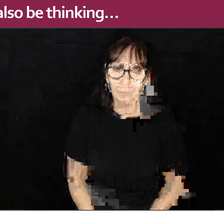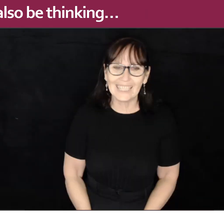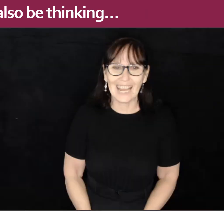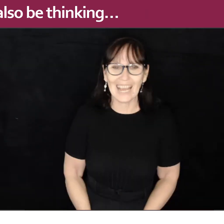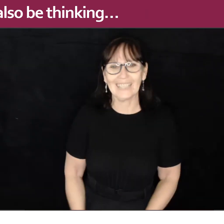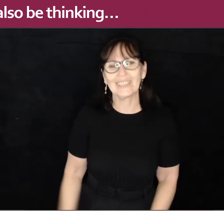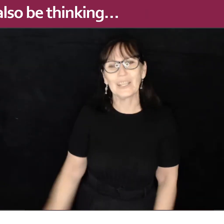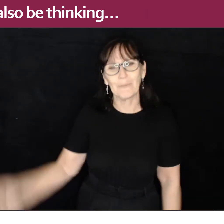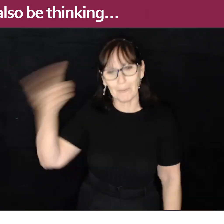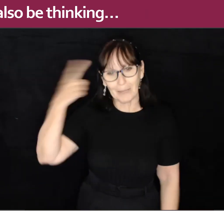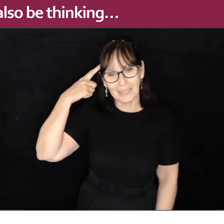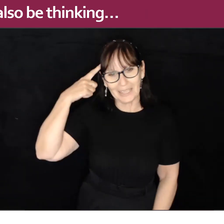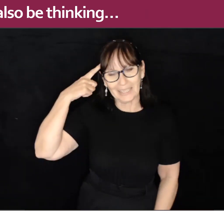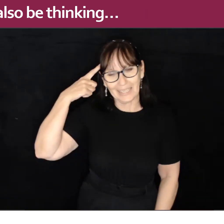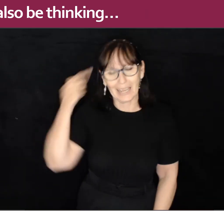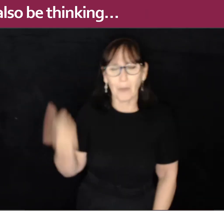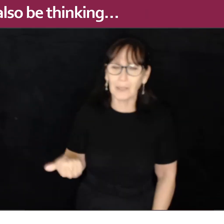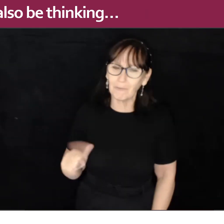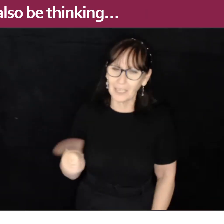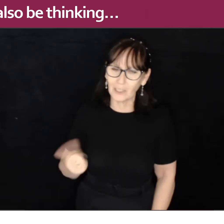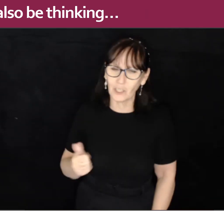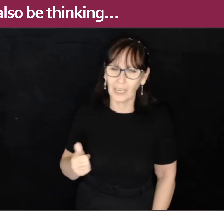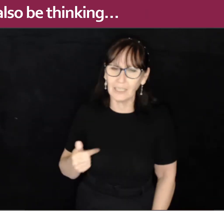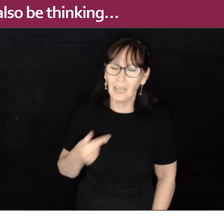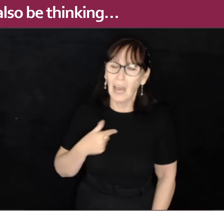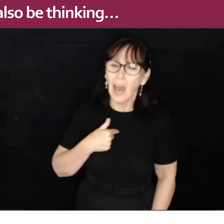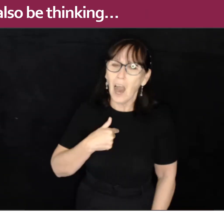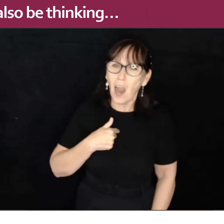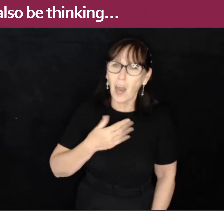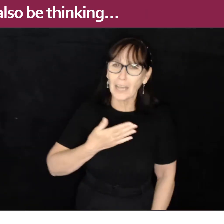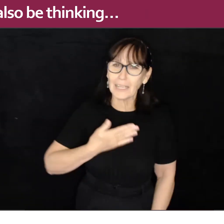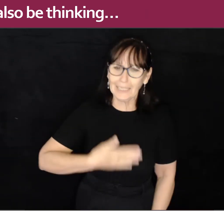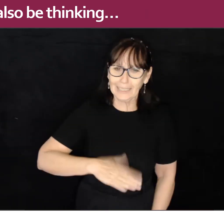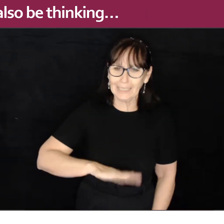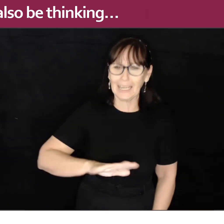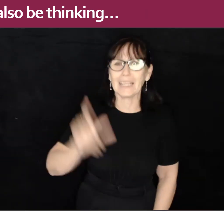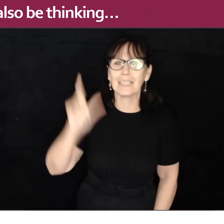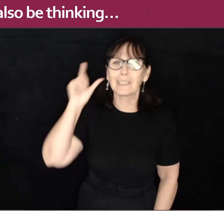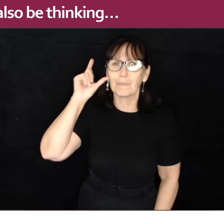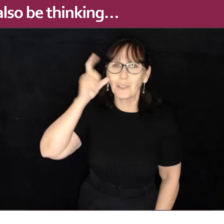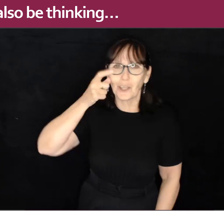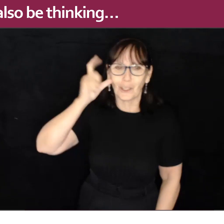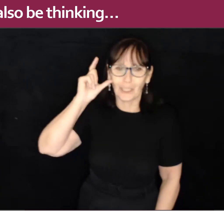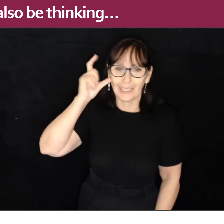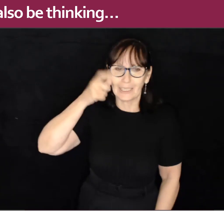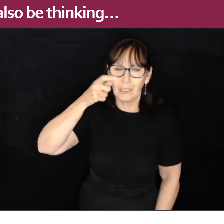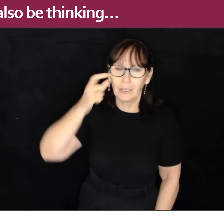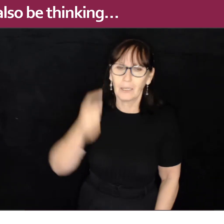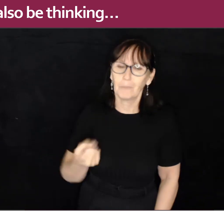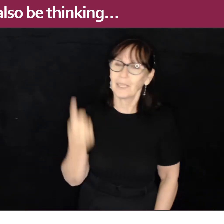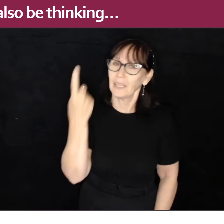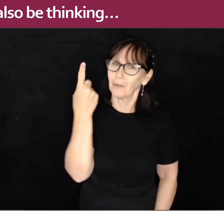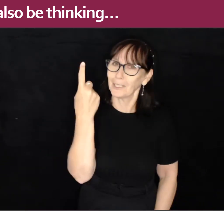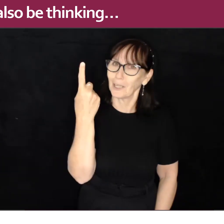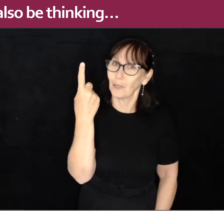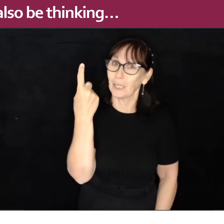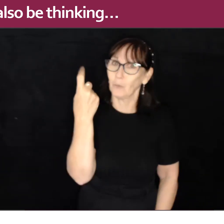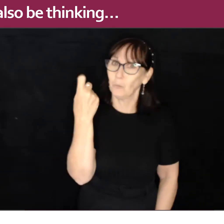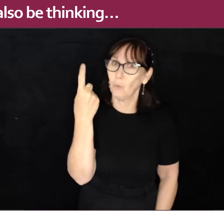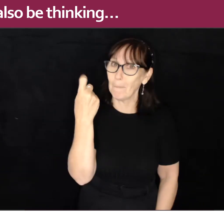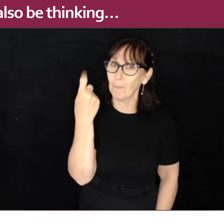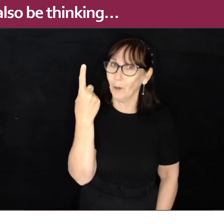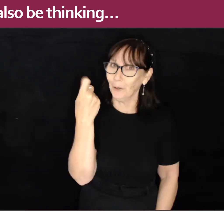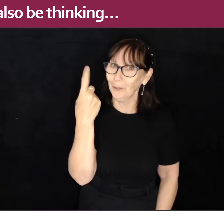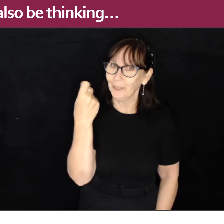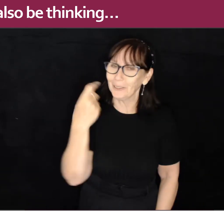Now you may be thinking, are we finished yet? I need some chocolate. But there is only